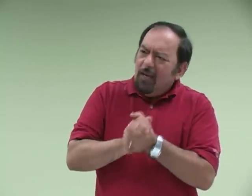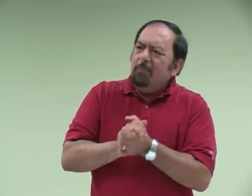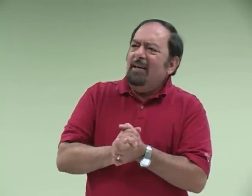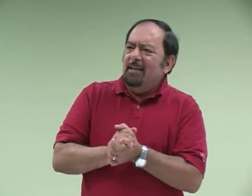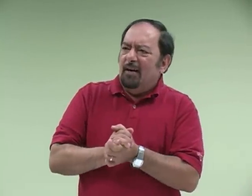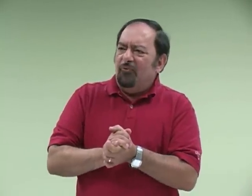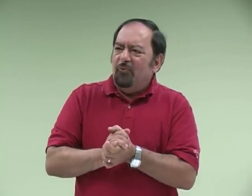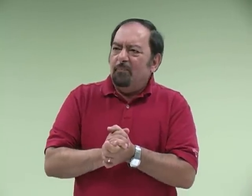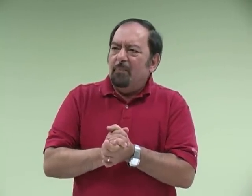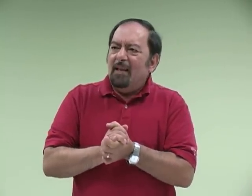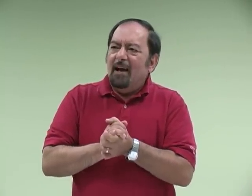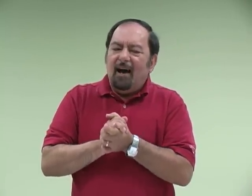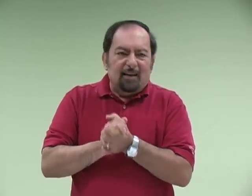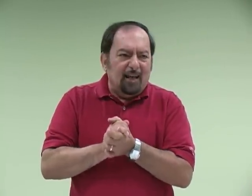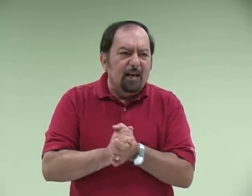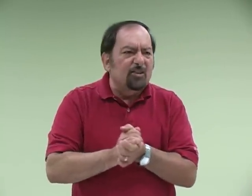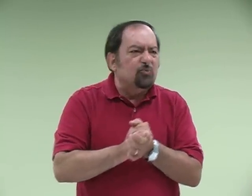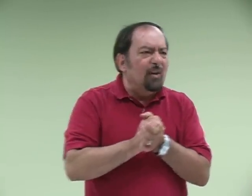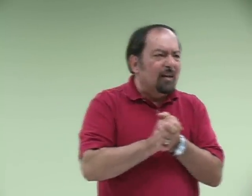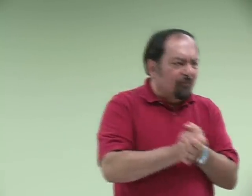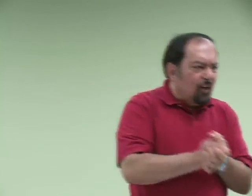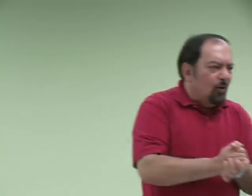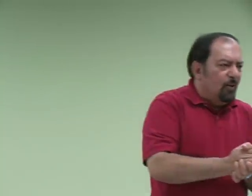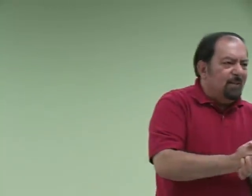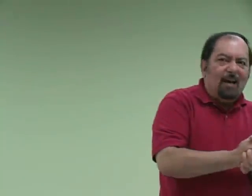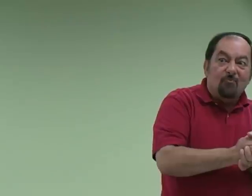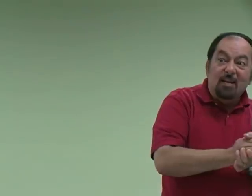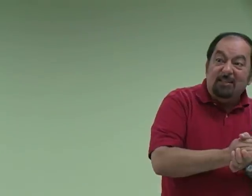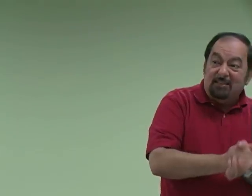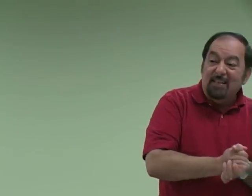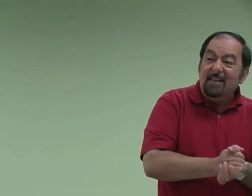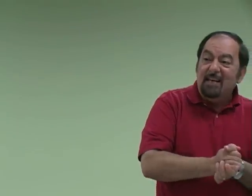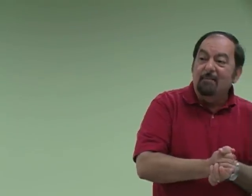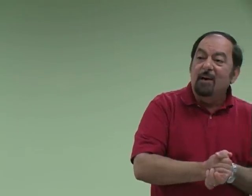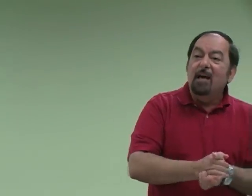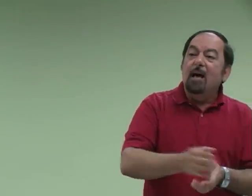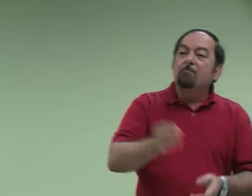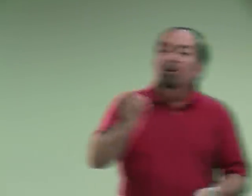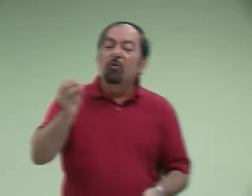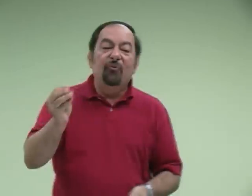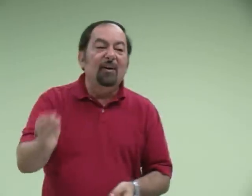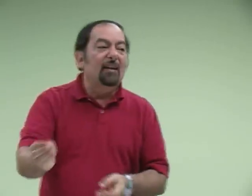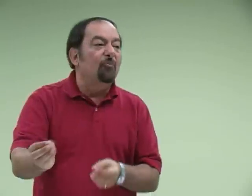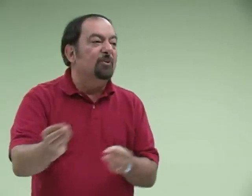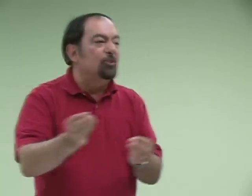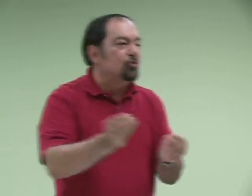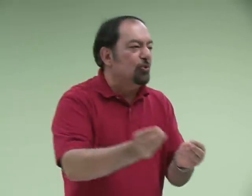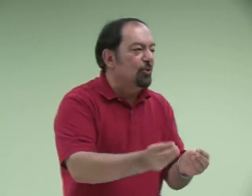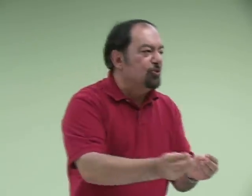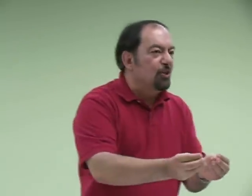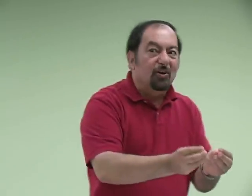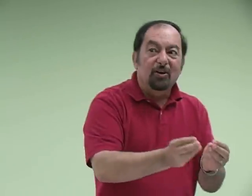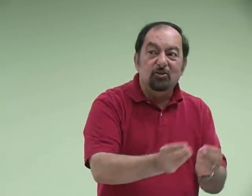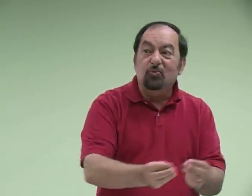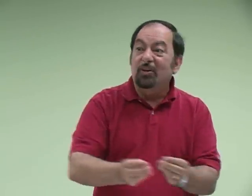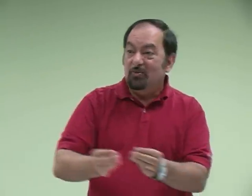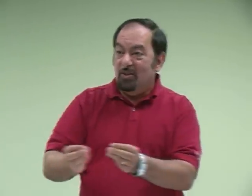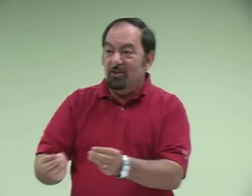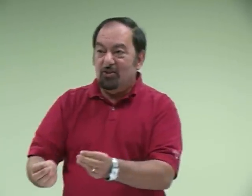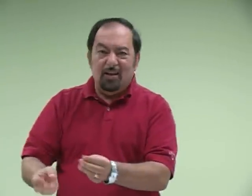Incredibly enough, a lot of us really love the Lord and really seek Him, but we fell in love with the church, her history, her tradition.